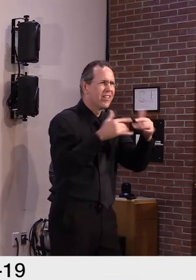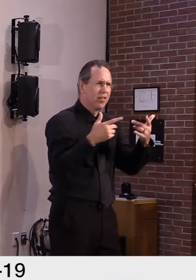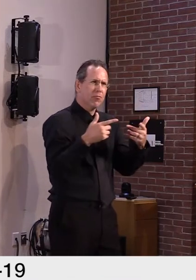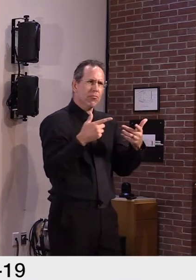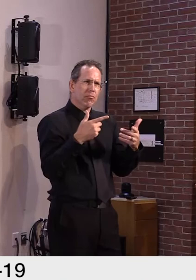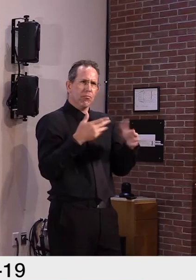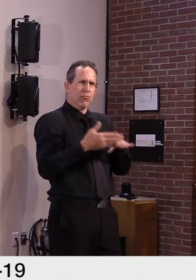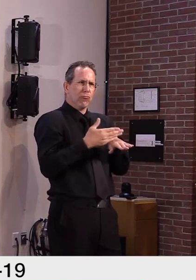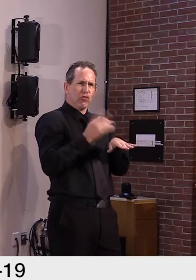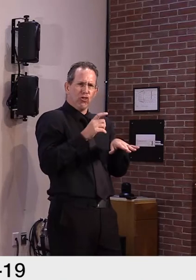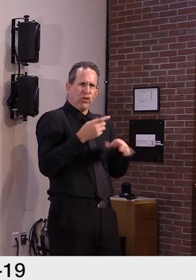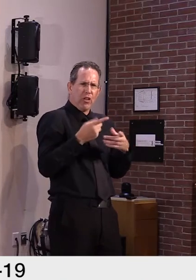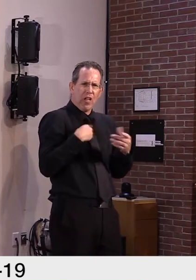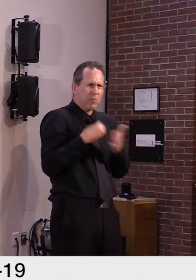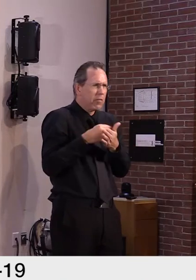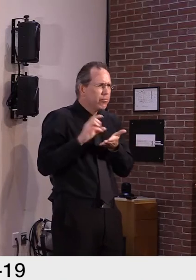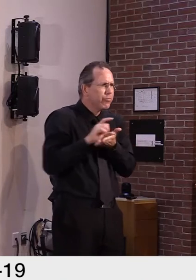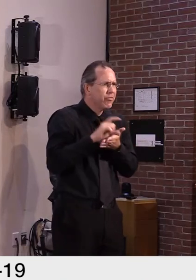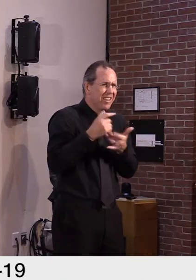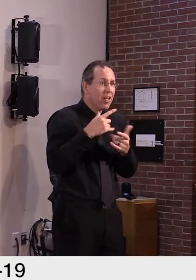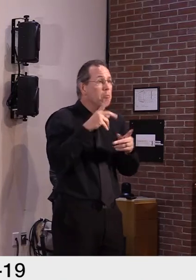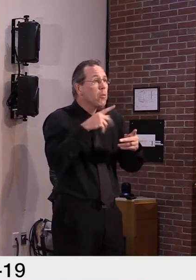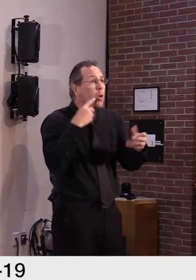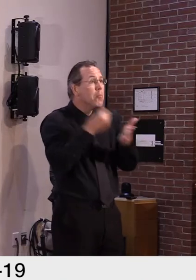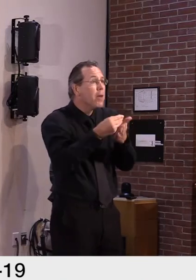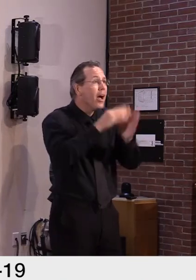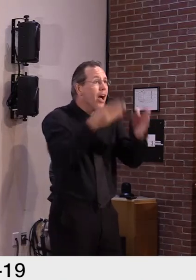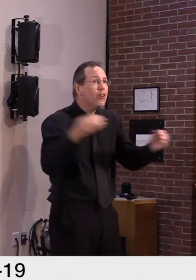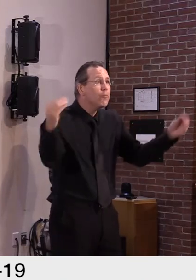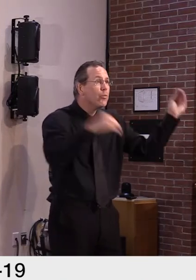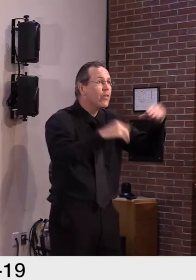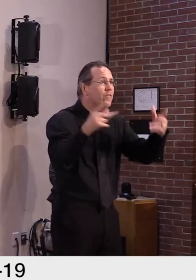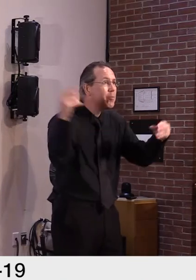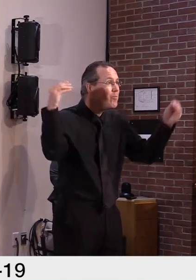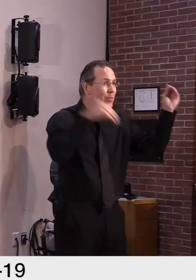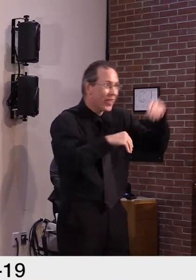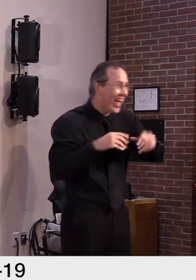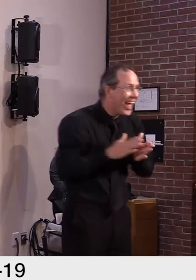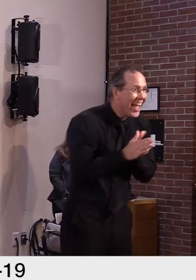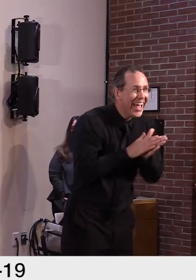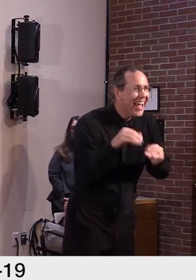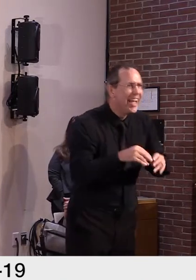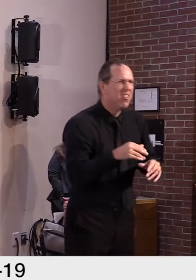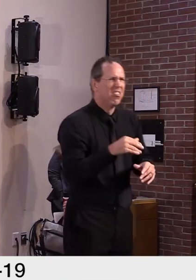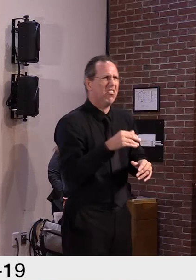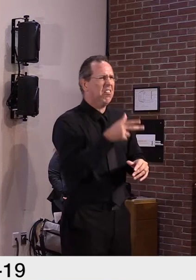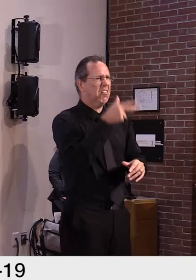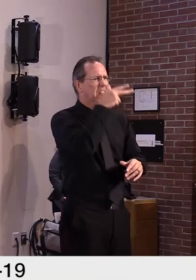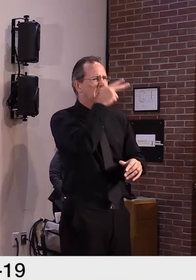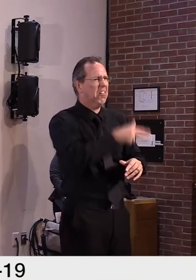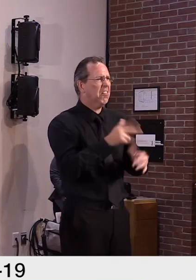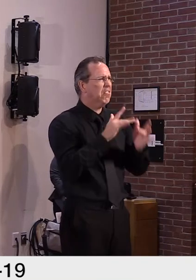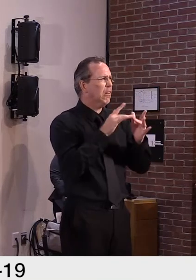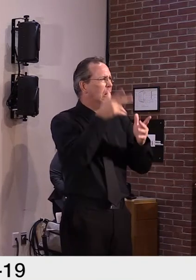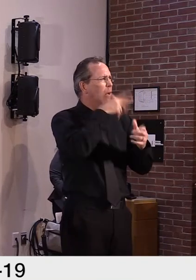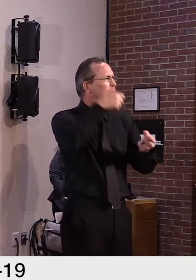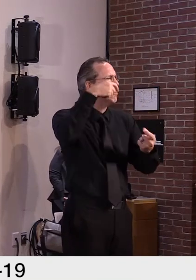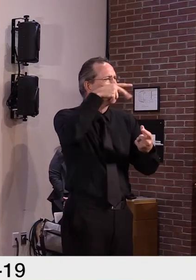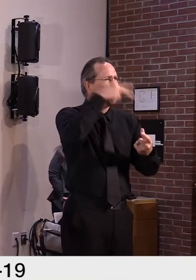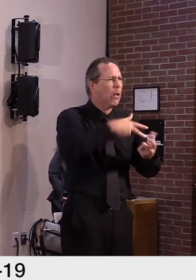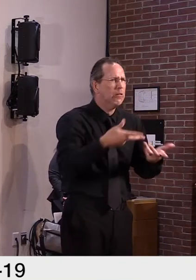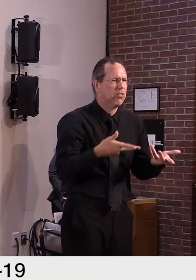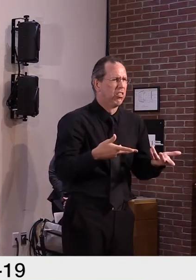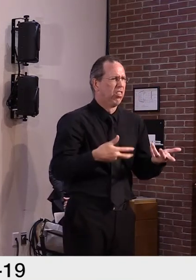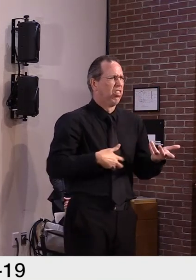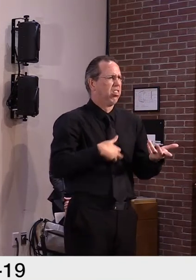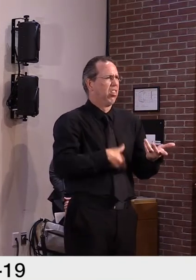started, uh, with some of that, uh, with pre pandemic, um, some of the, uh, community, uh, utility, uh,